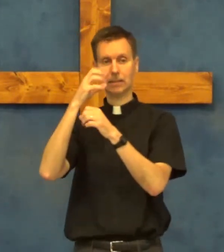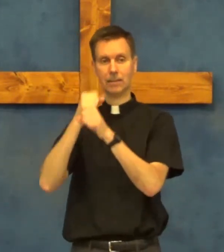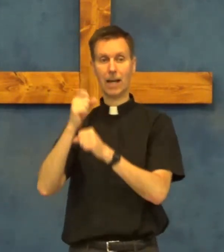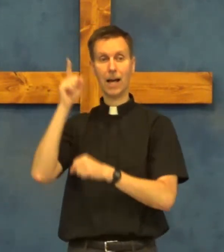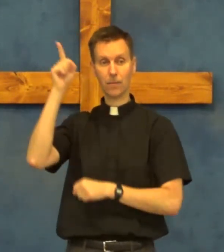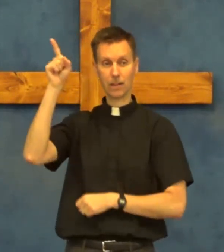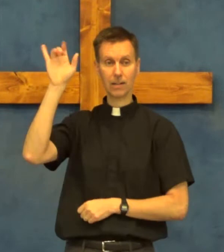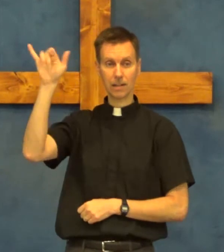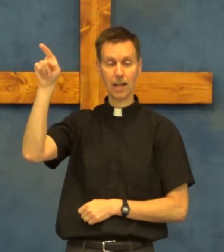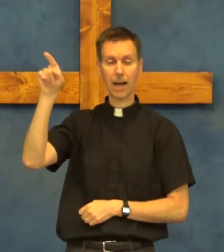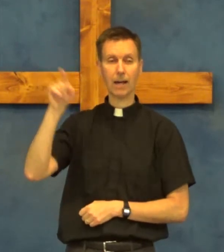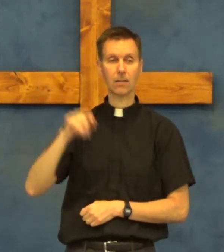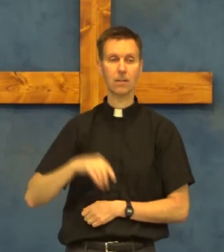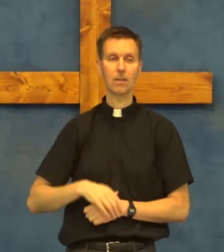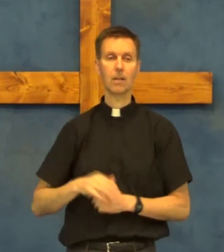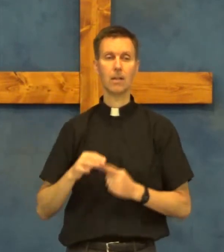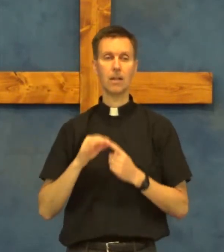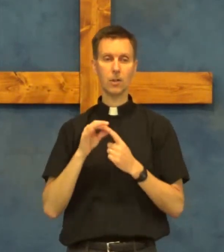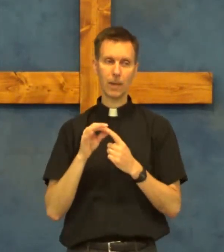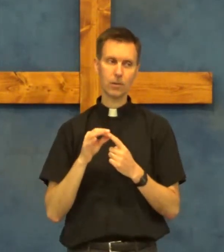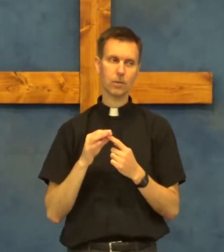confident in that especially